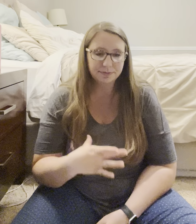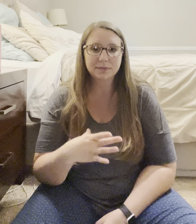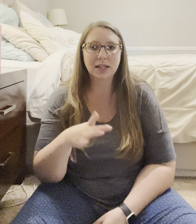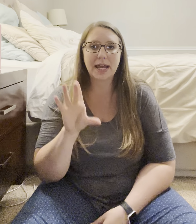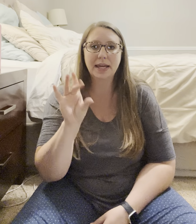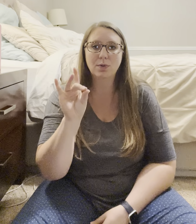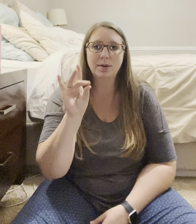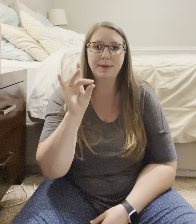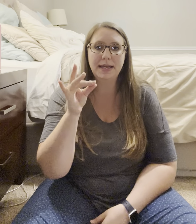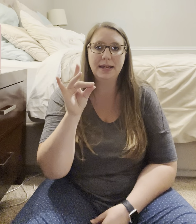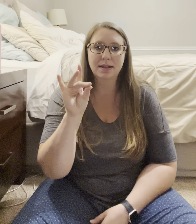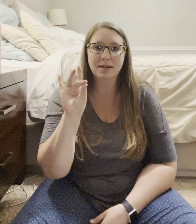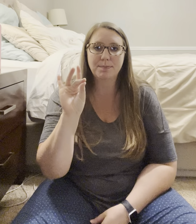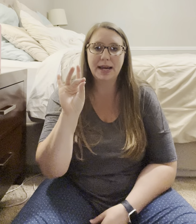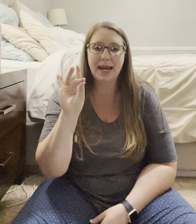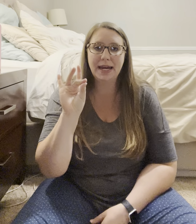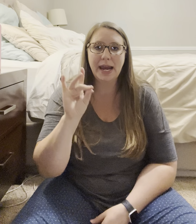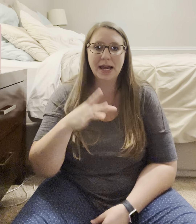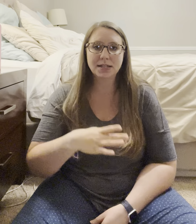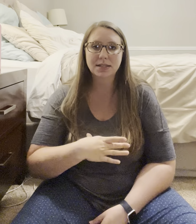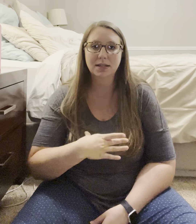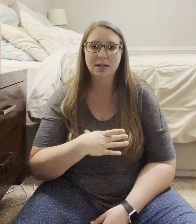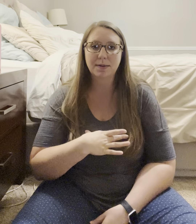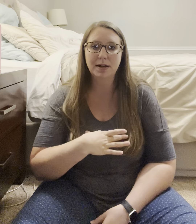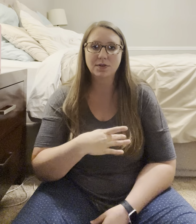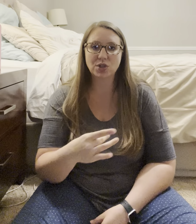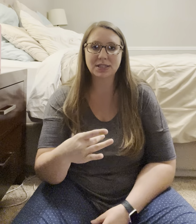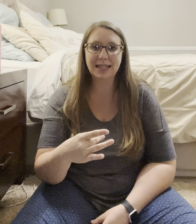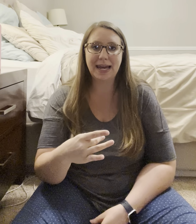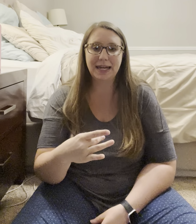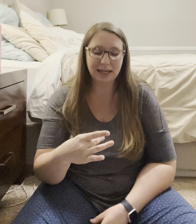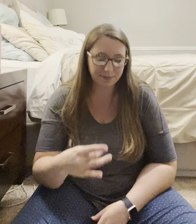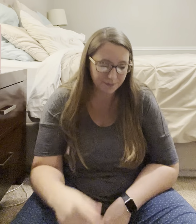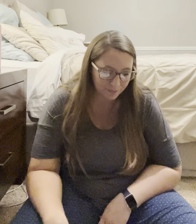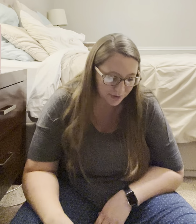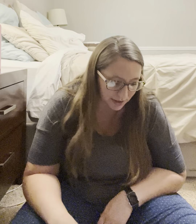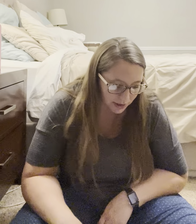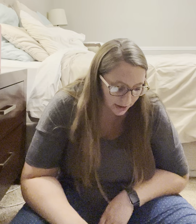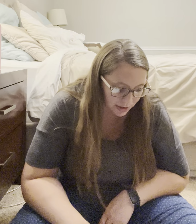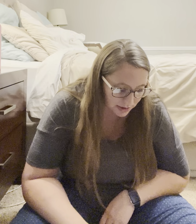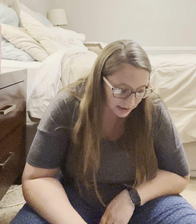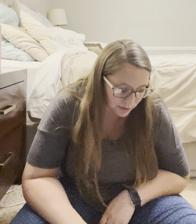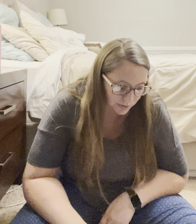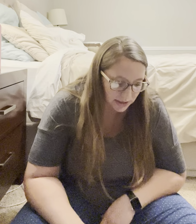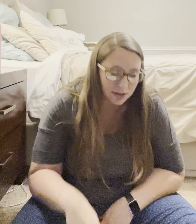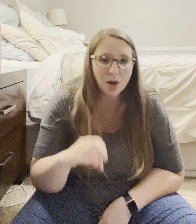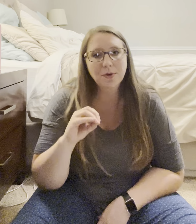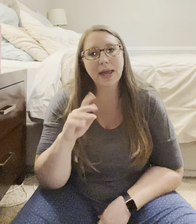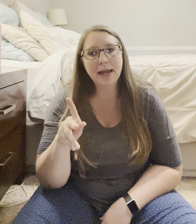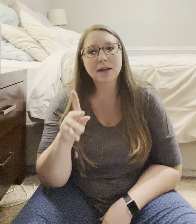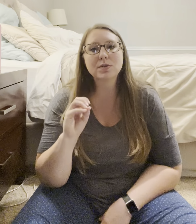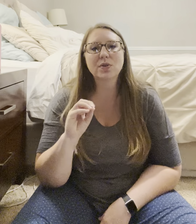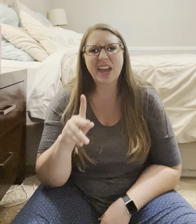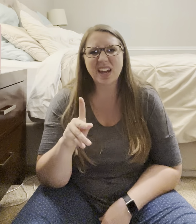Like would be my eight hand coming off the chest. Like. Next one was okay. It was okay.